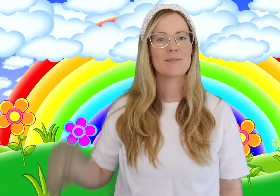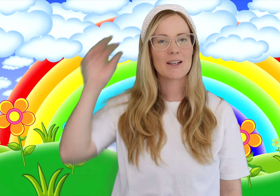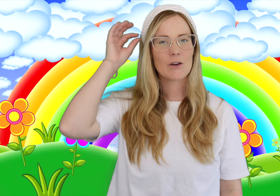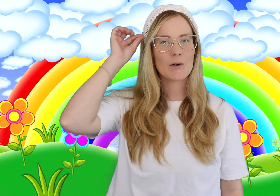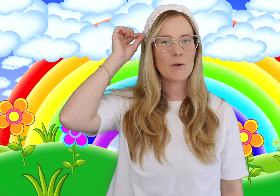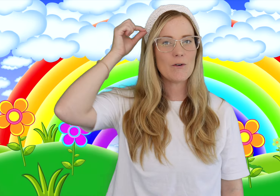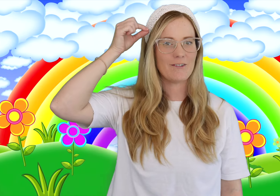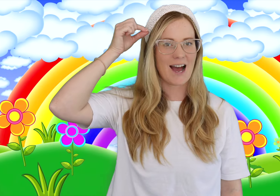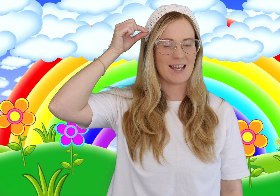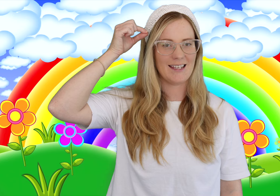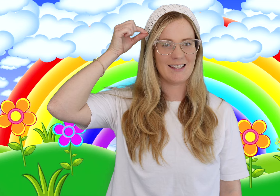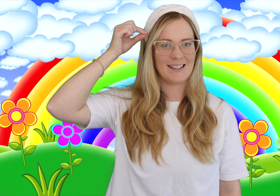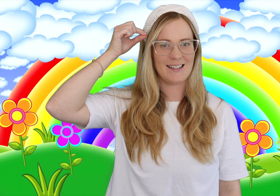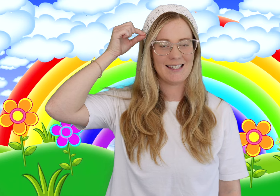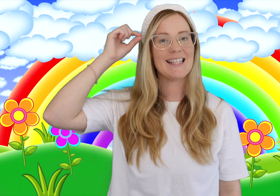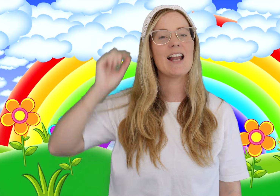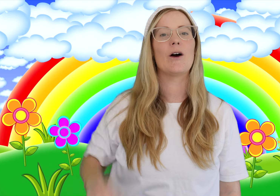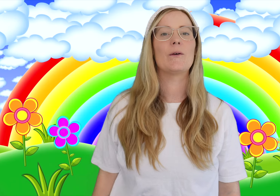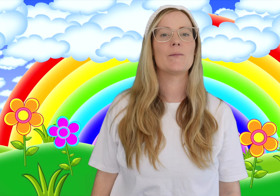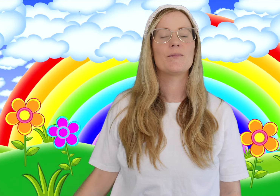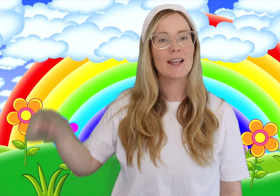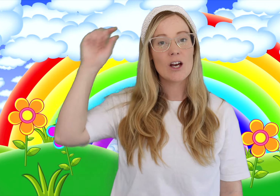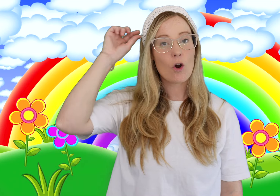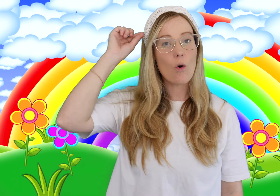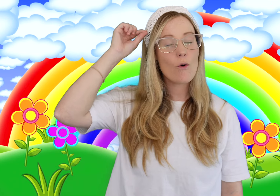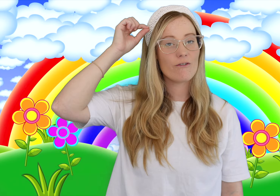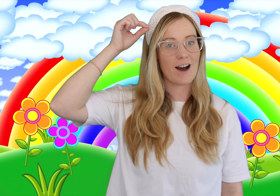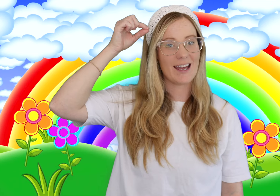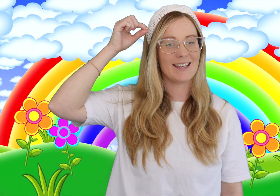Kōwhai. Yellow. Kōwhai.